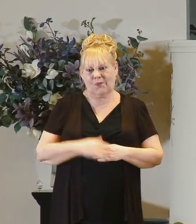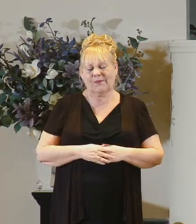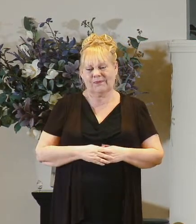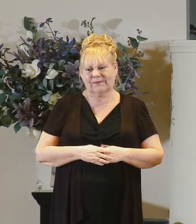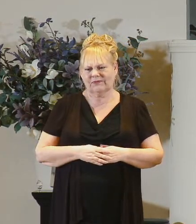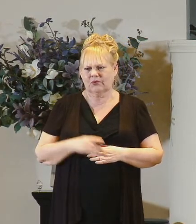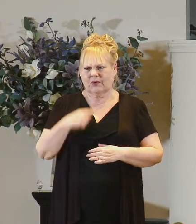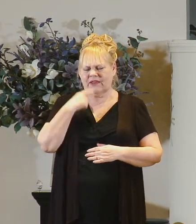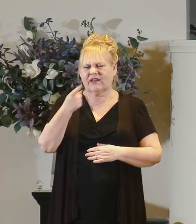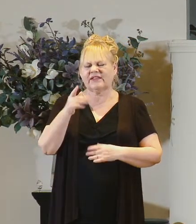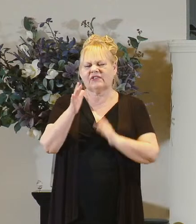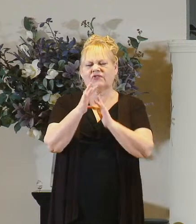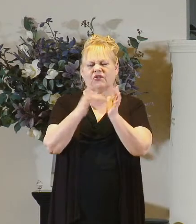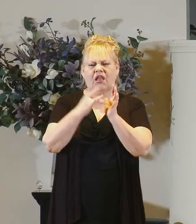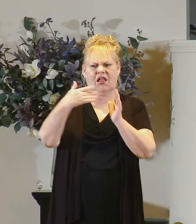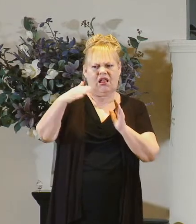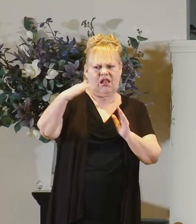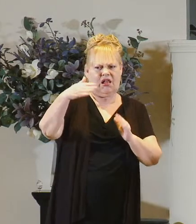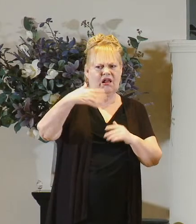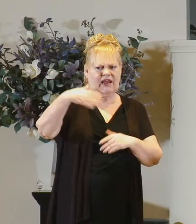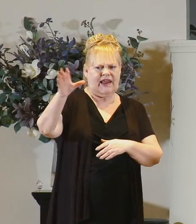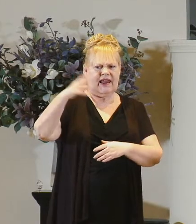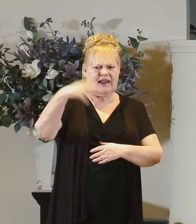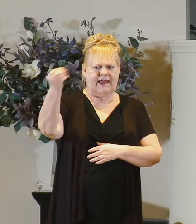so they say we'd like for you to leave please